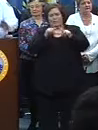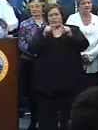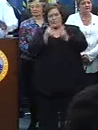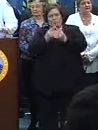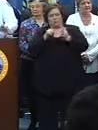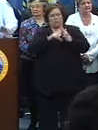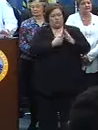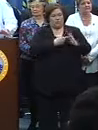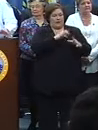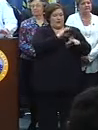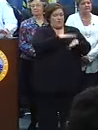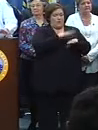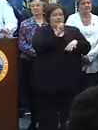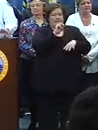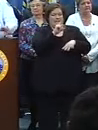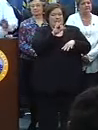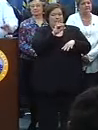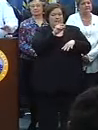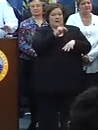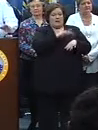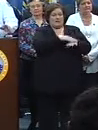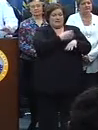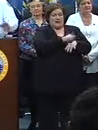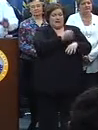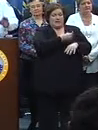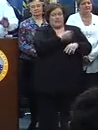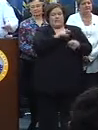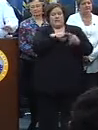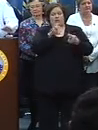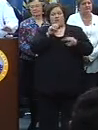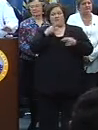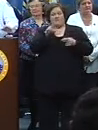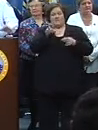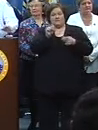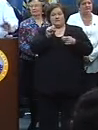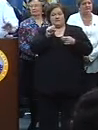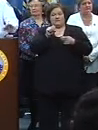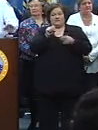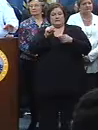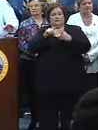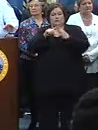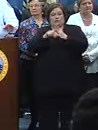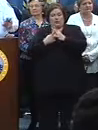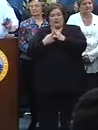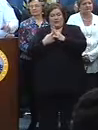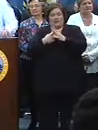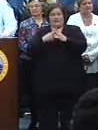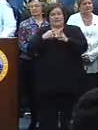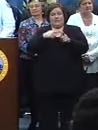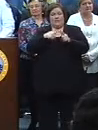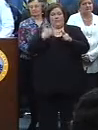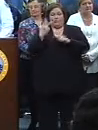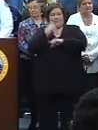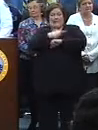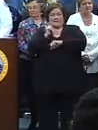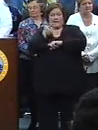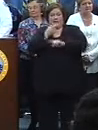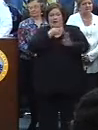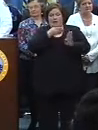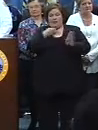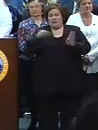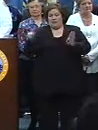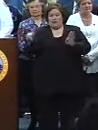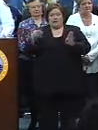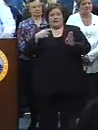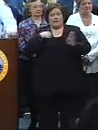starting on Endemian Saturday and Orpheus starting within minutes of its normal time and finishing three days later? I've got to tell you, I've never been